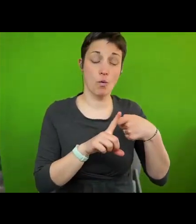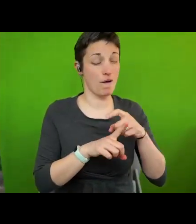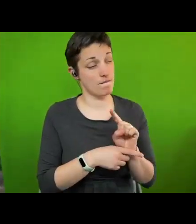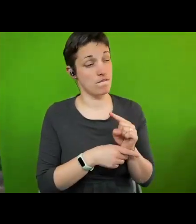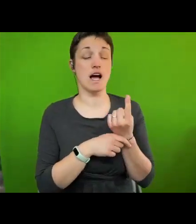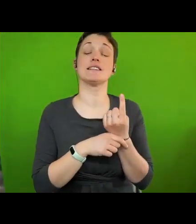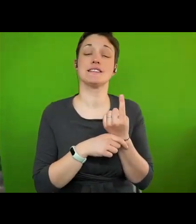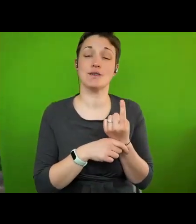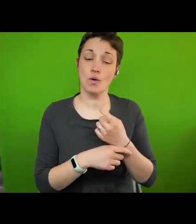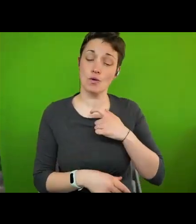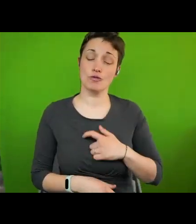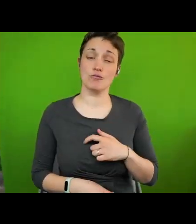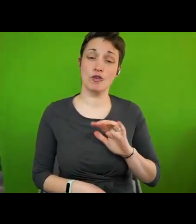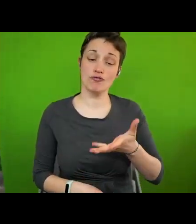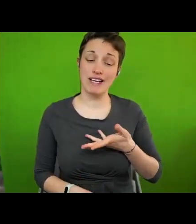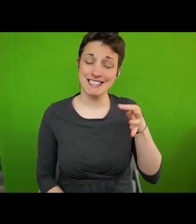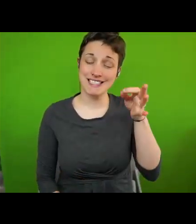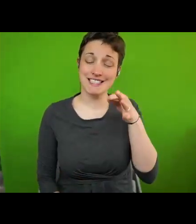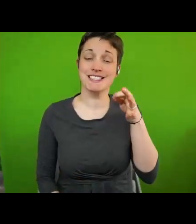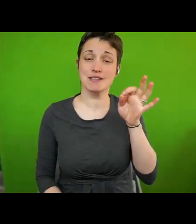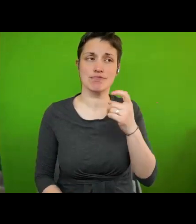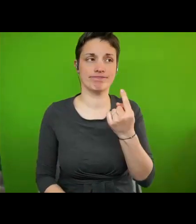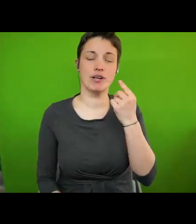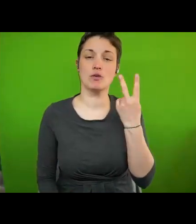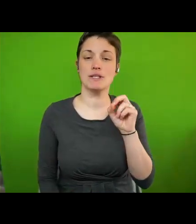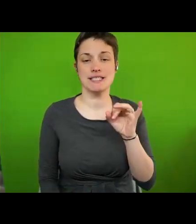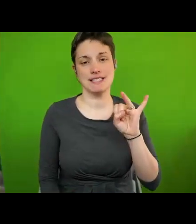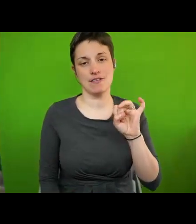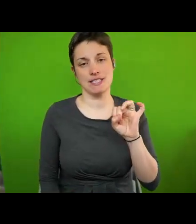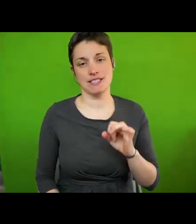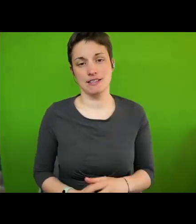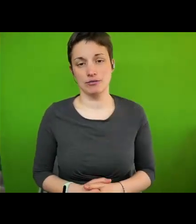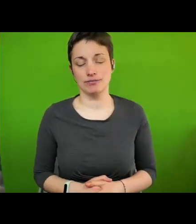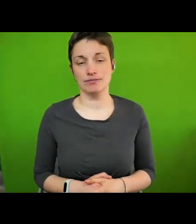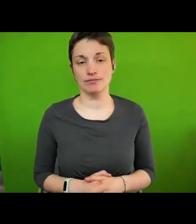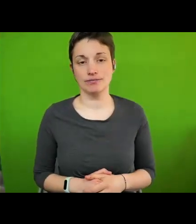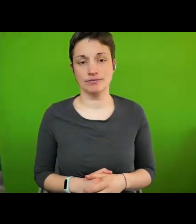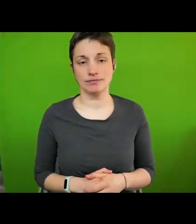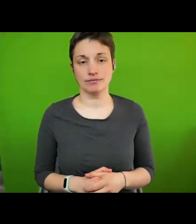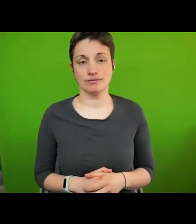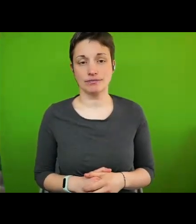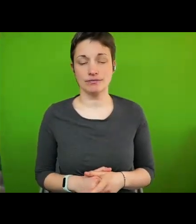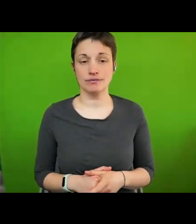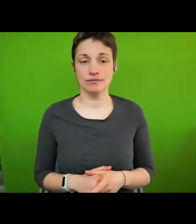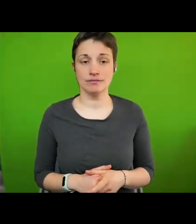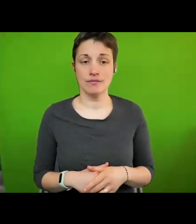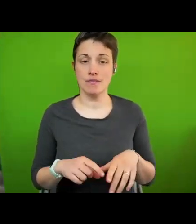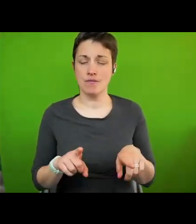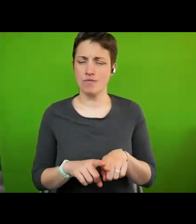human rights city in 2017. Against a backdrop of rising populism,